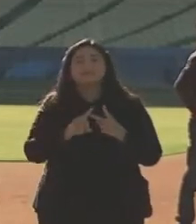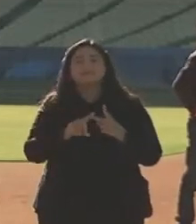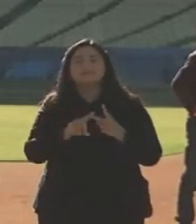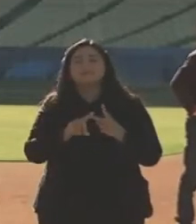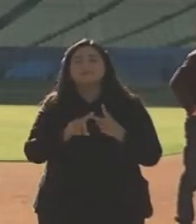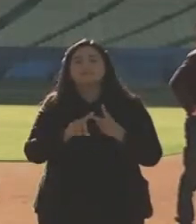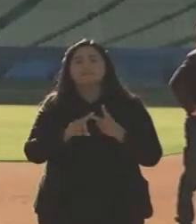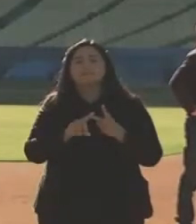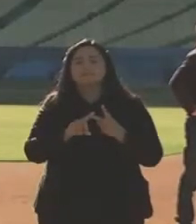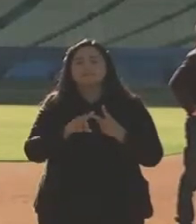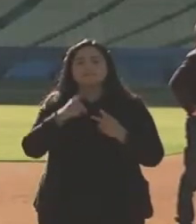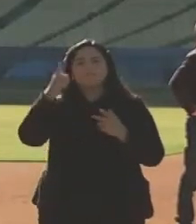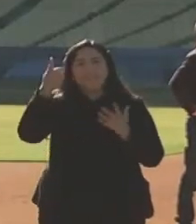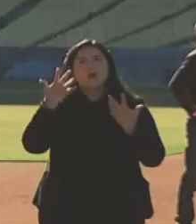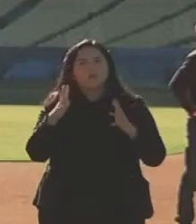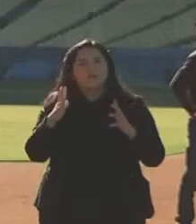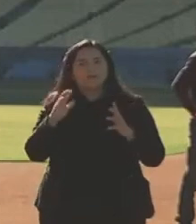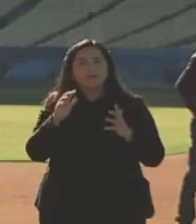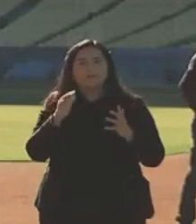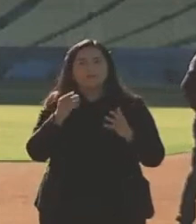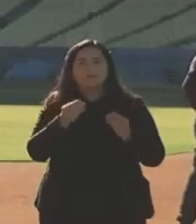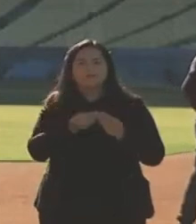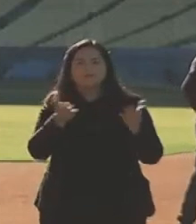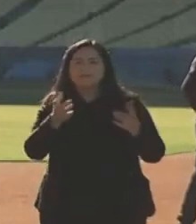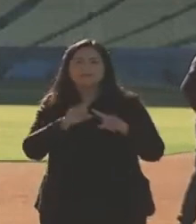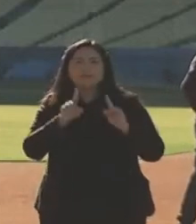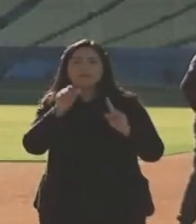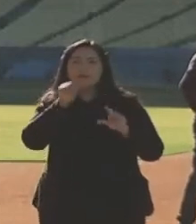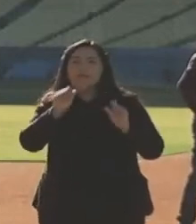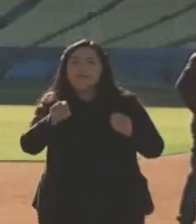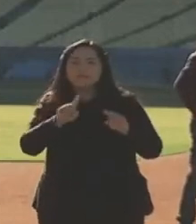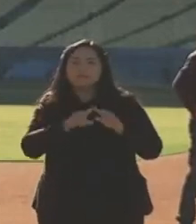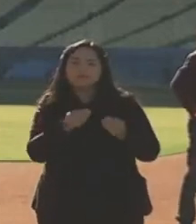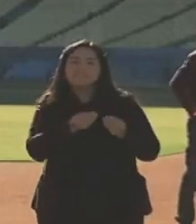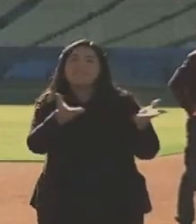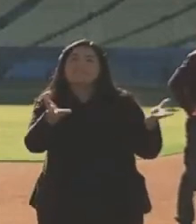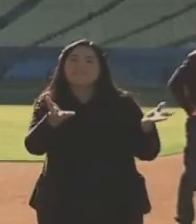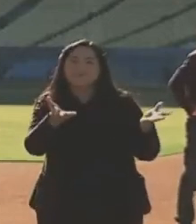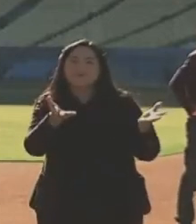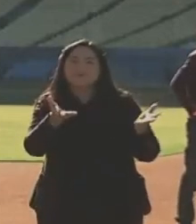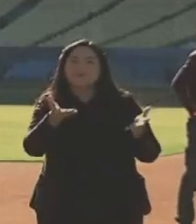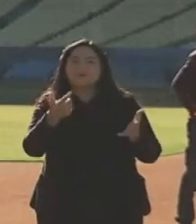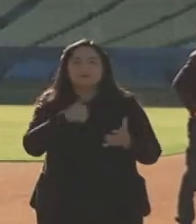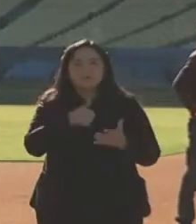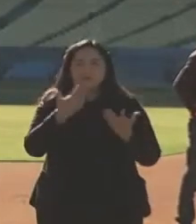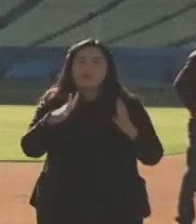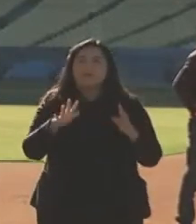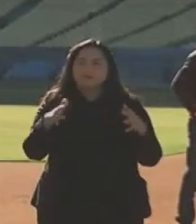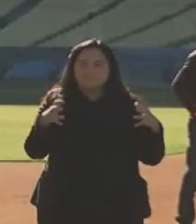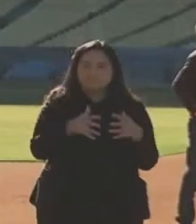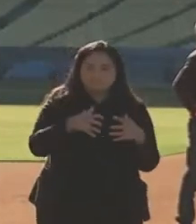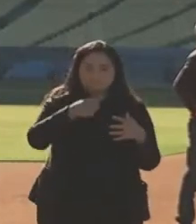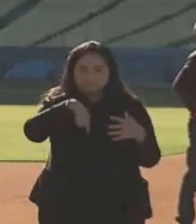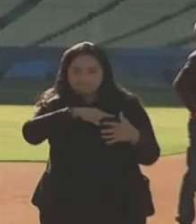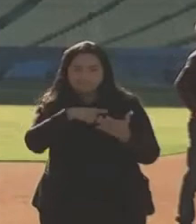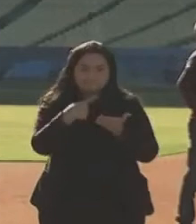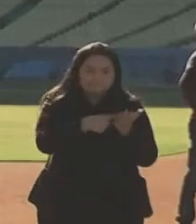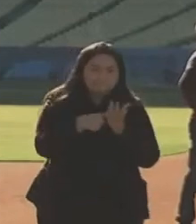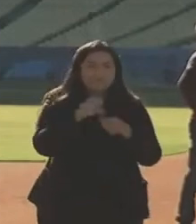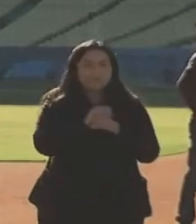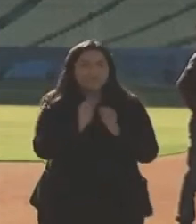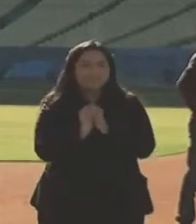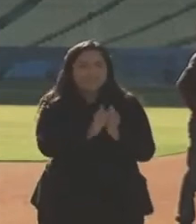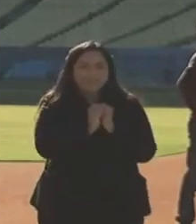reneged on that or for whatever reason are unable to deliver on that. We already, all of us are working closely